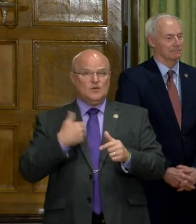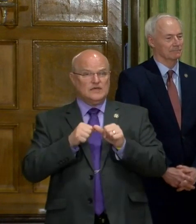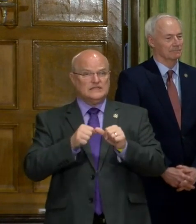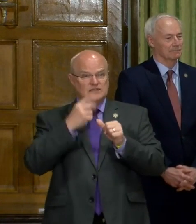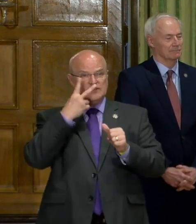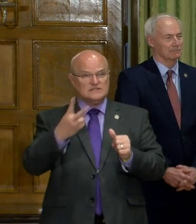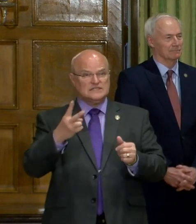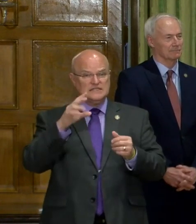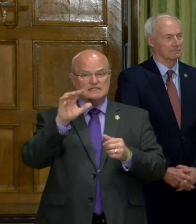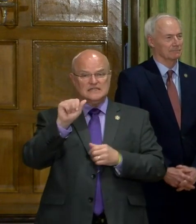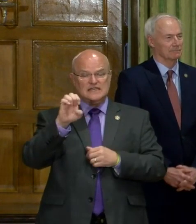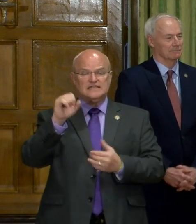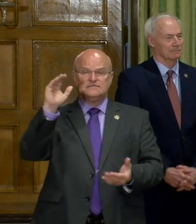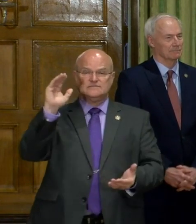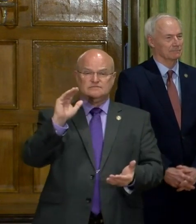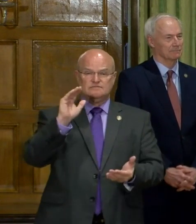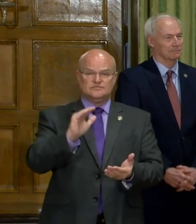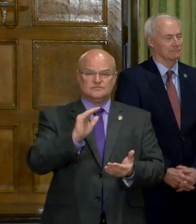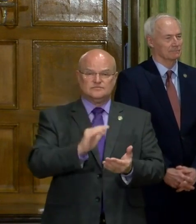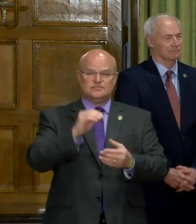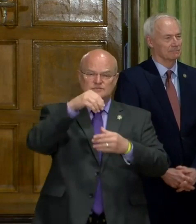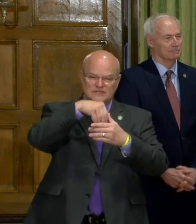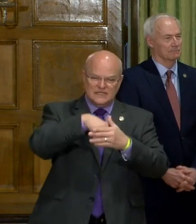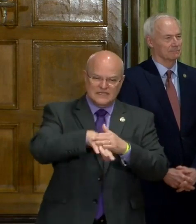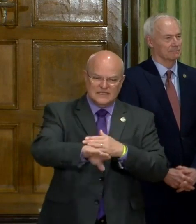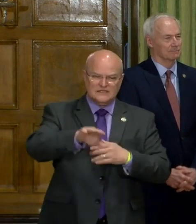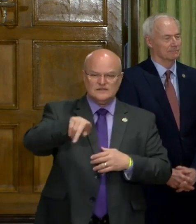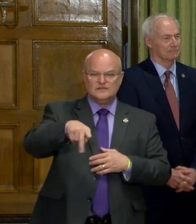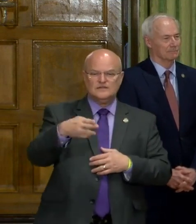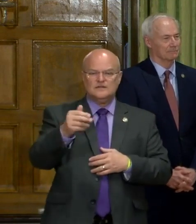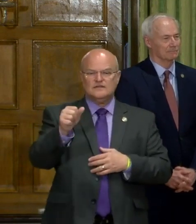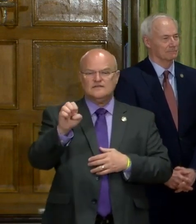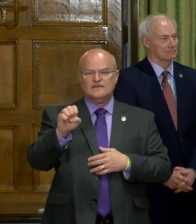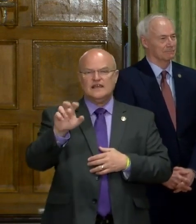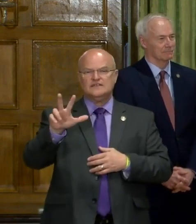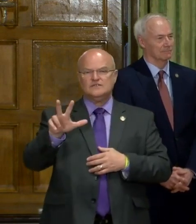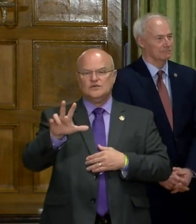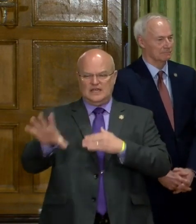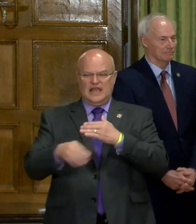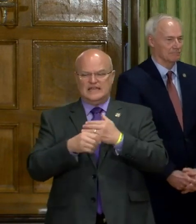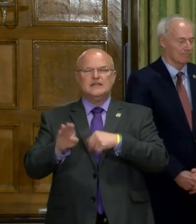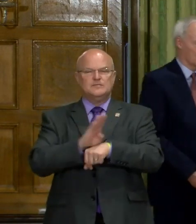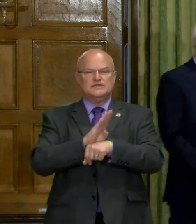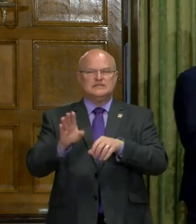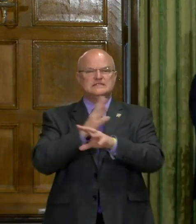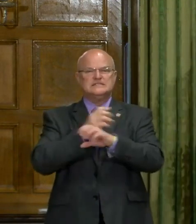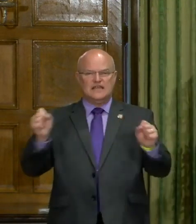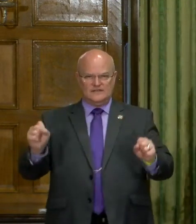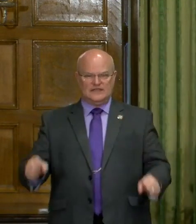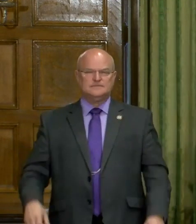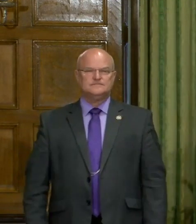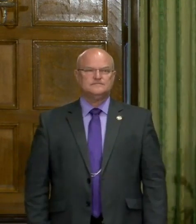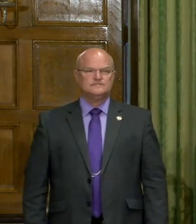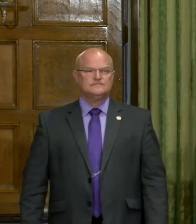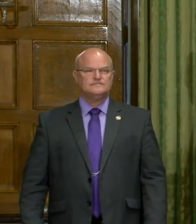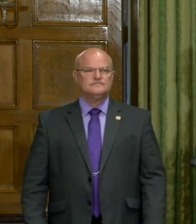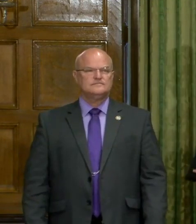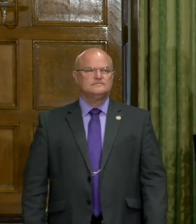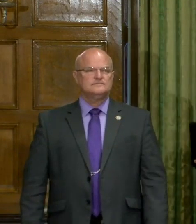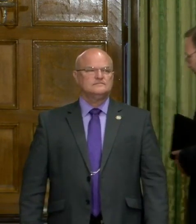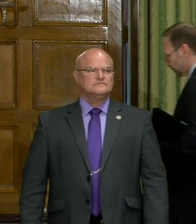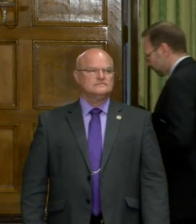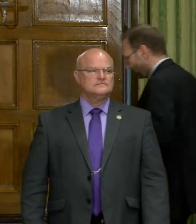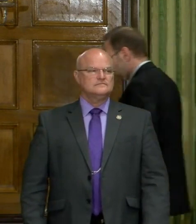continue to see a drop in cases, then we can go into phase three and we can continue to add additional businesses safely. Let's,